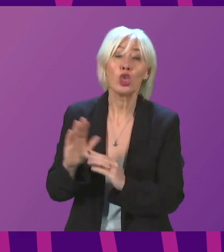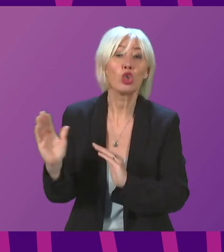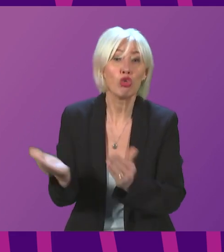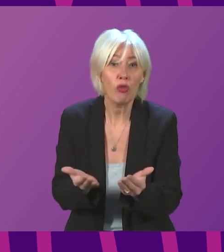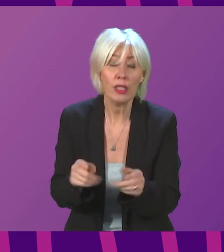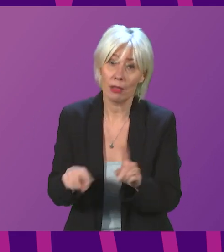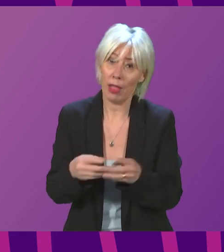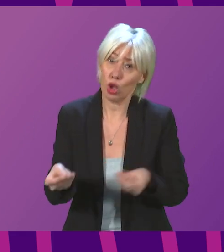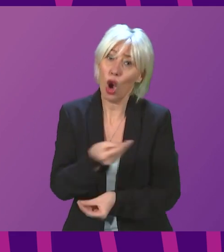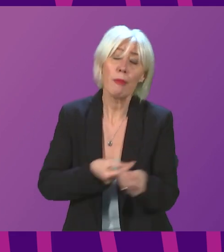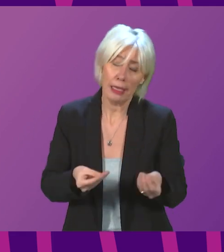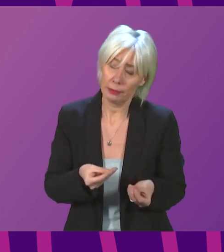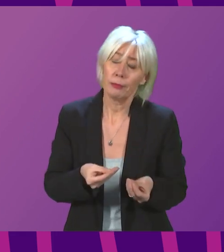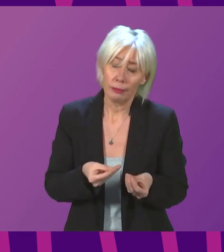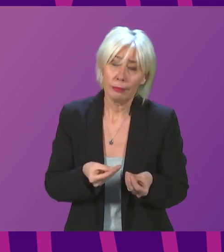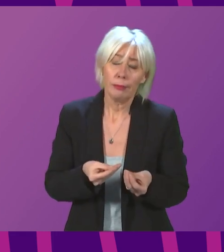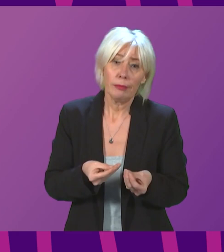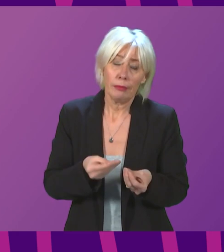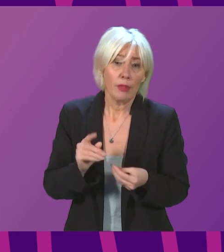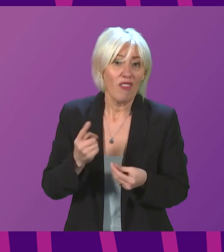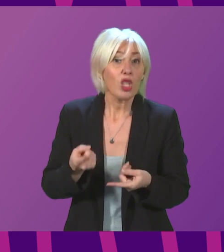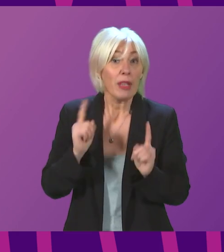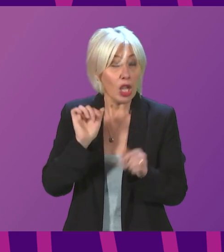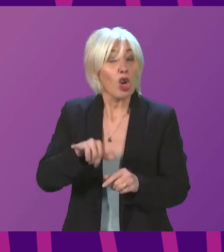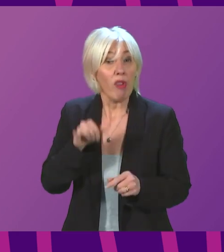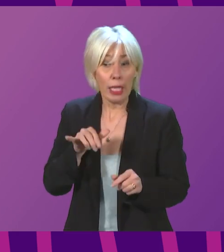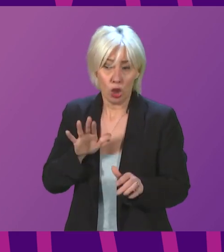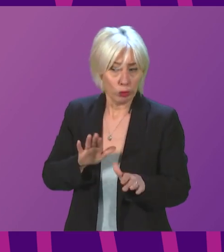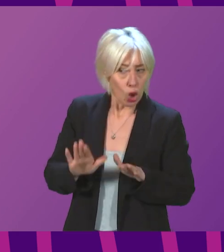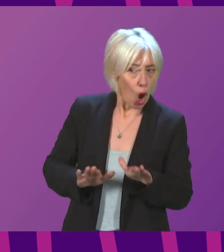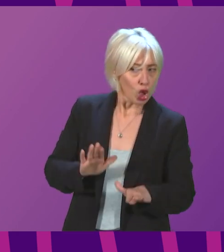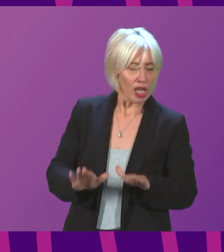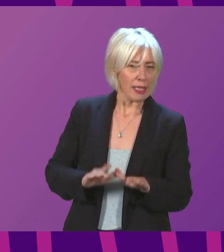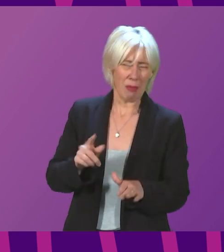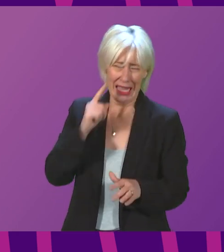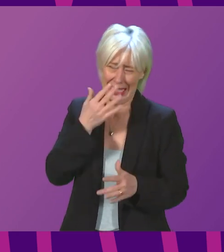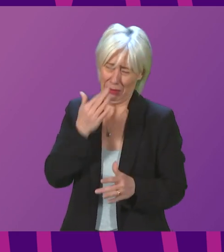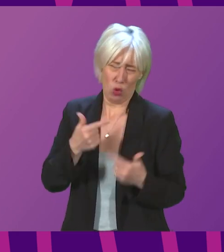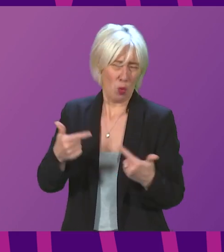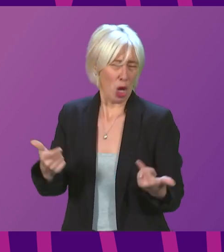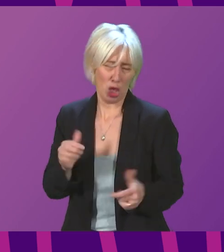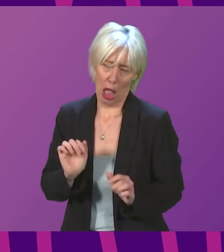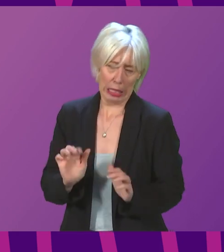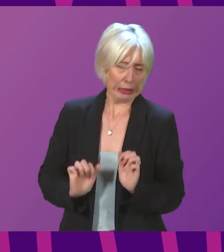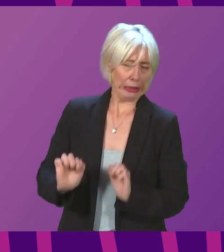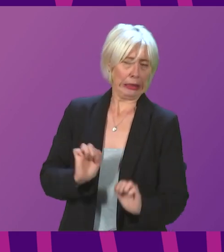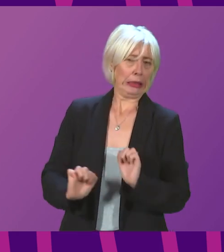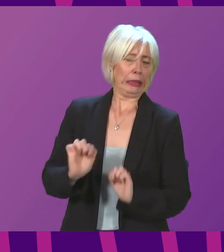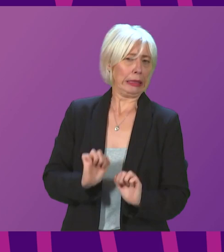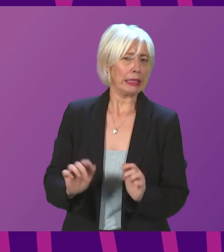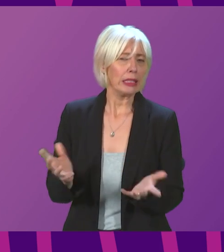our economy. The First Minister wants to be cautious, but this seems too cautious. Why do people